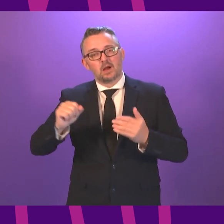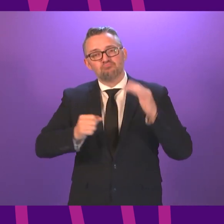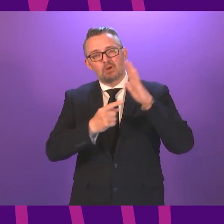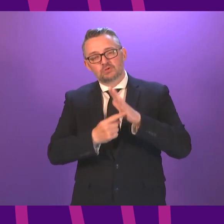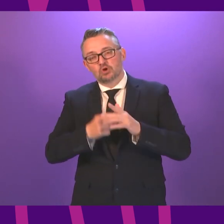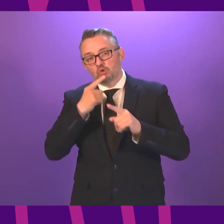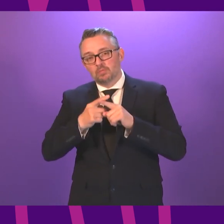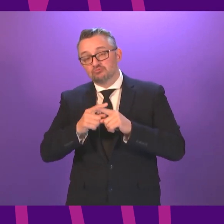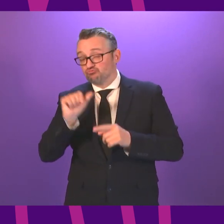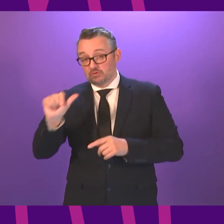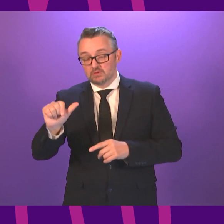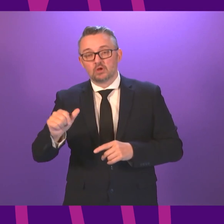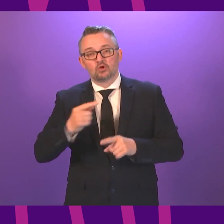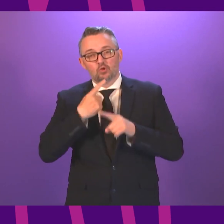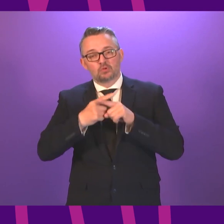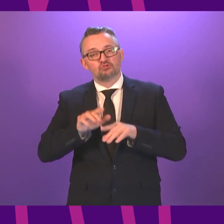tackling child poverty